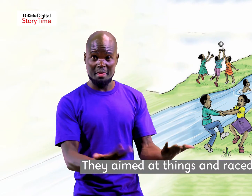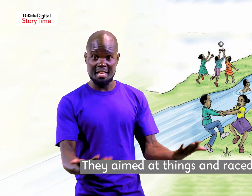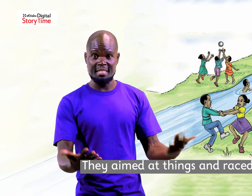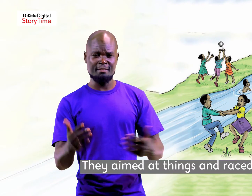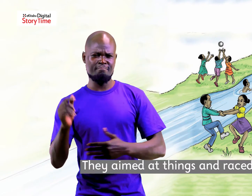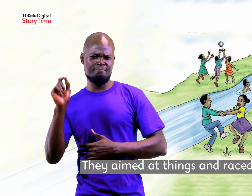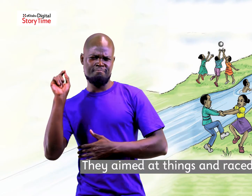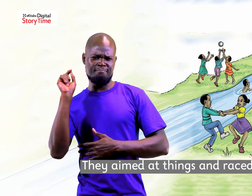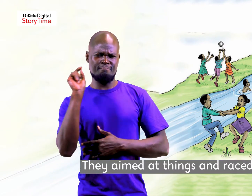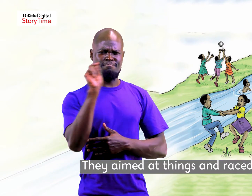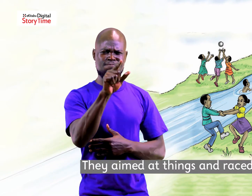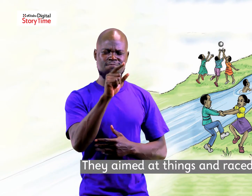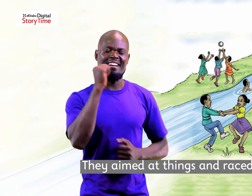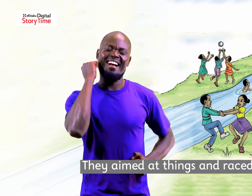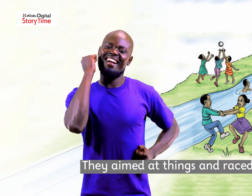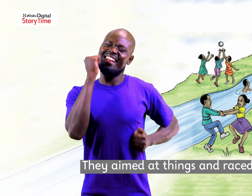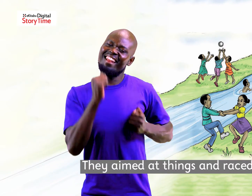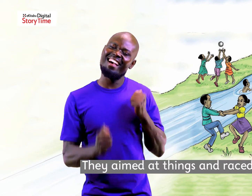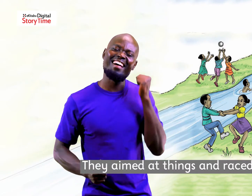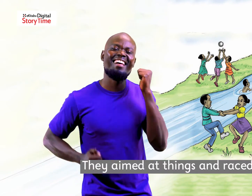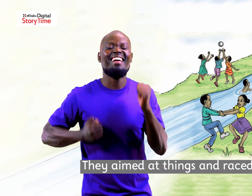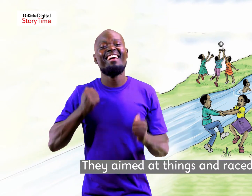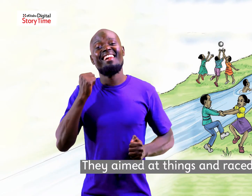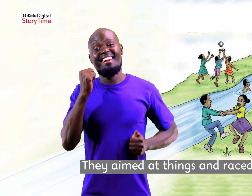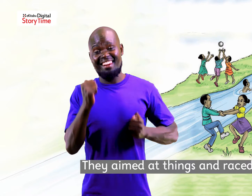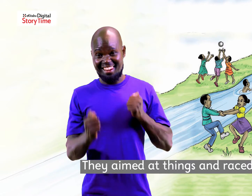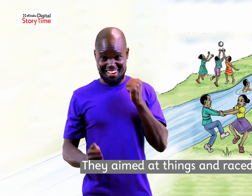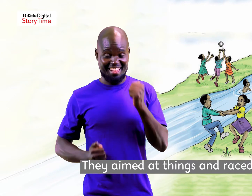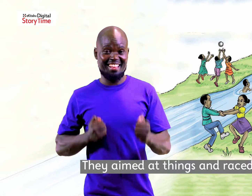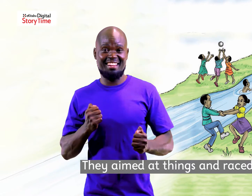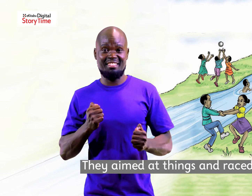they aimed at things and raced